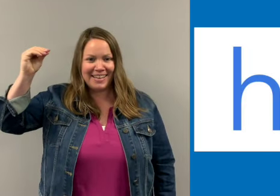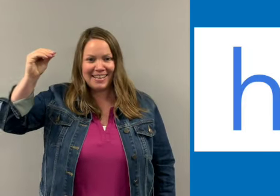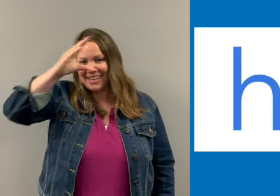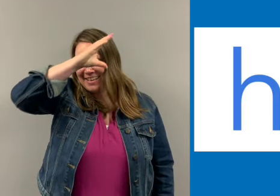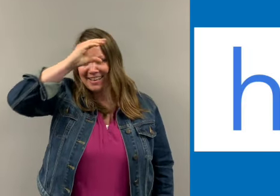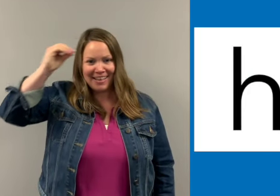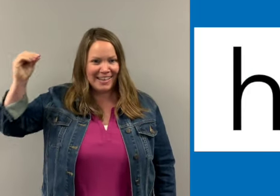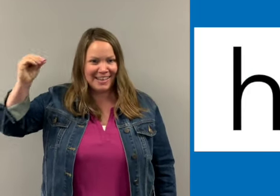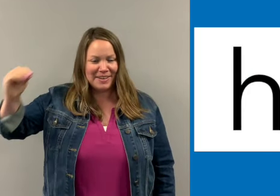He.